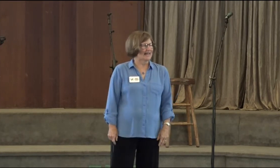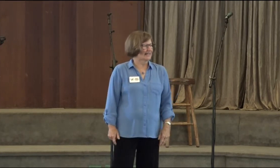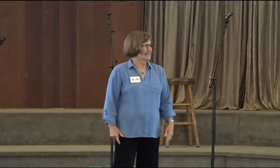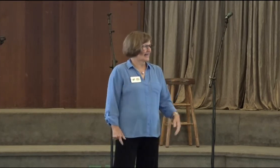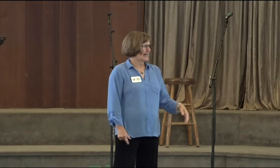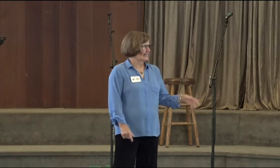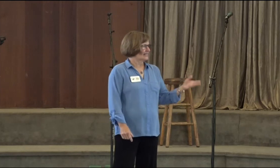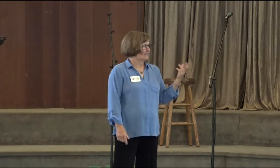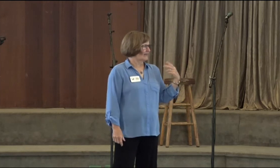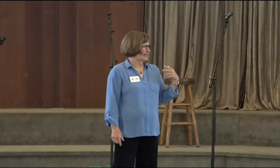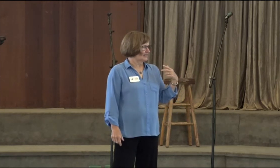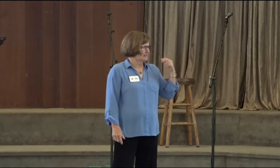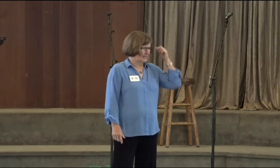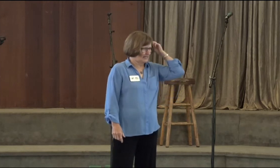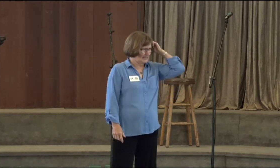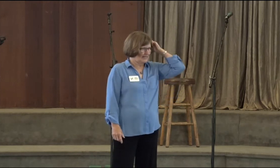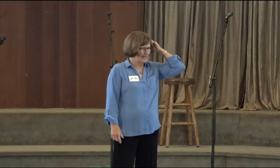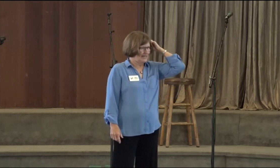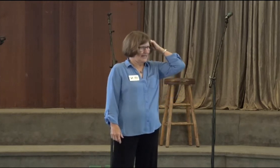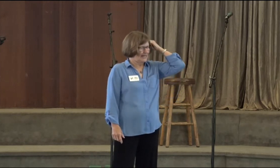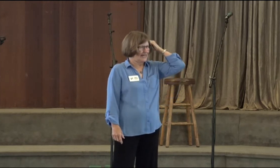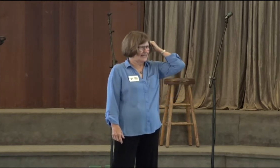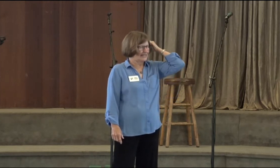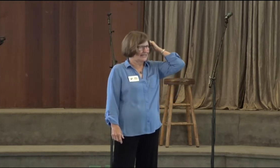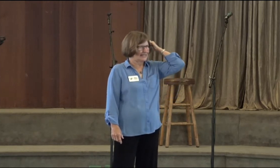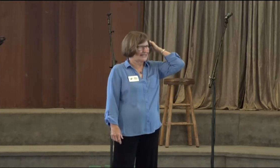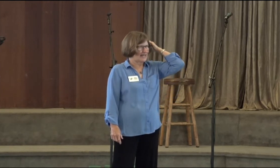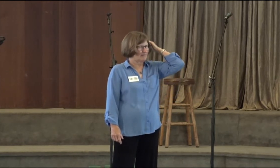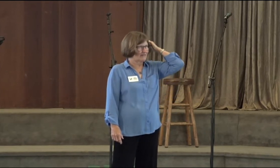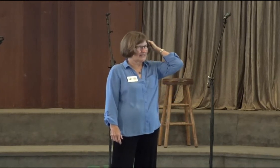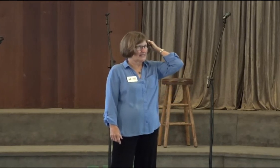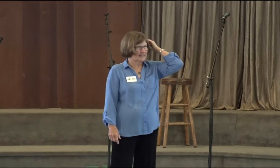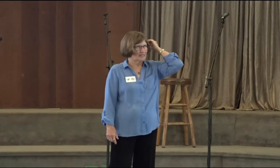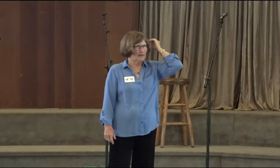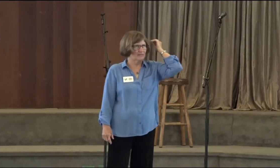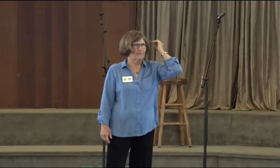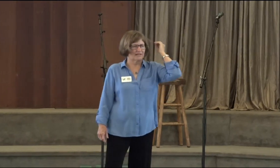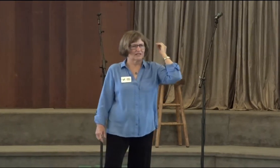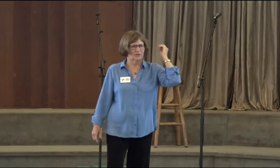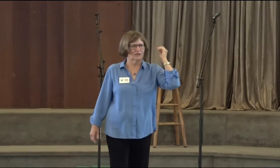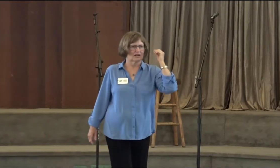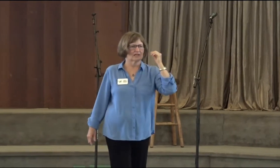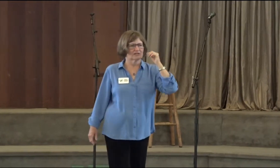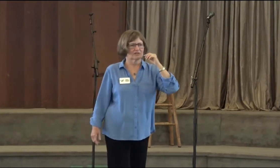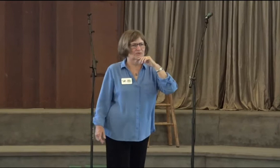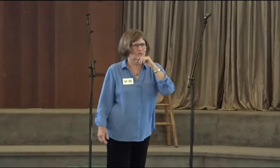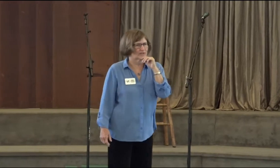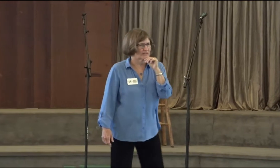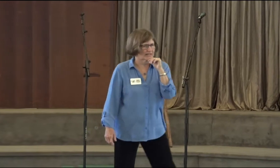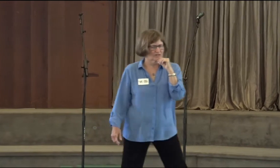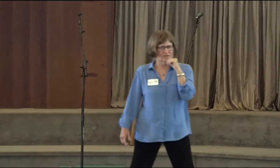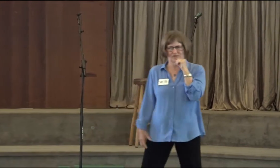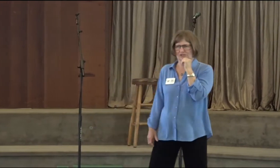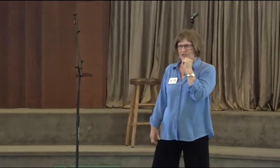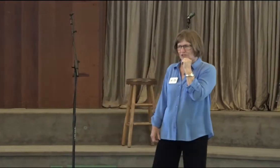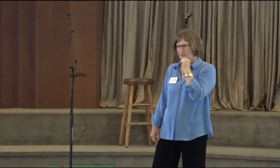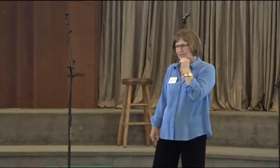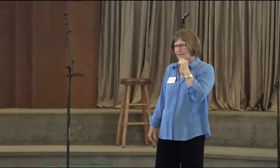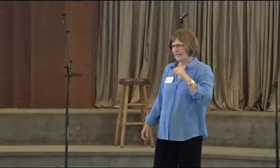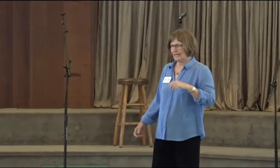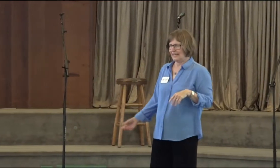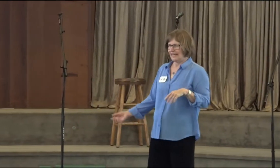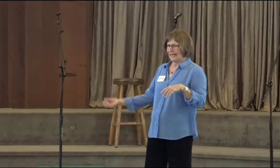And I developed, the name of it is spasmodic torticollis or a cervical